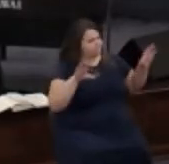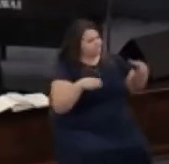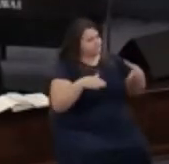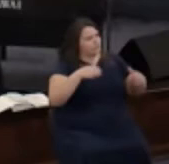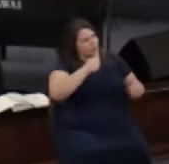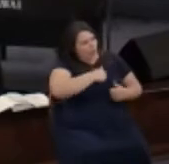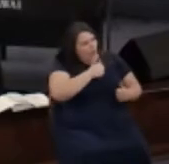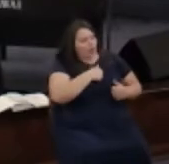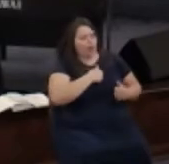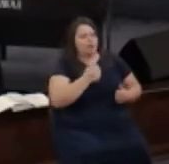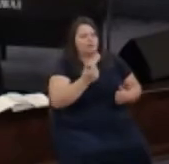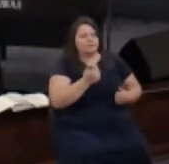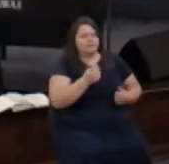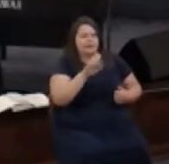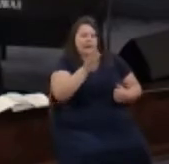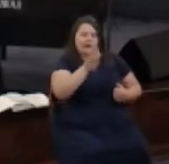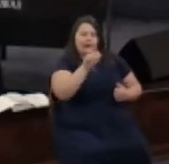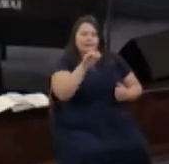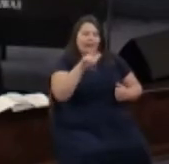a band